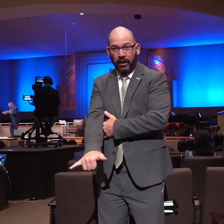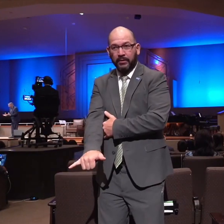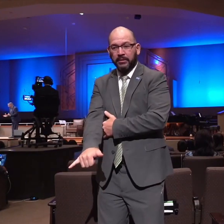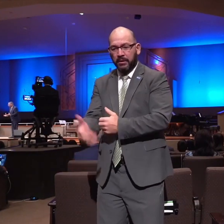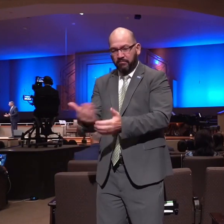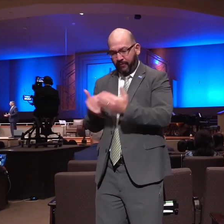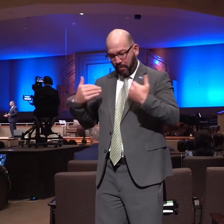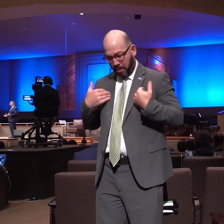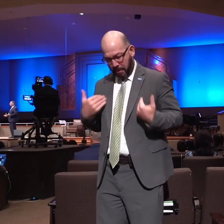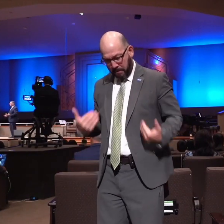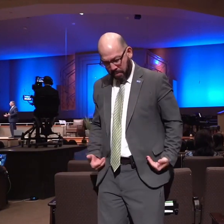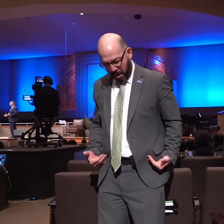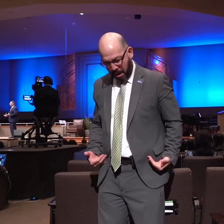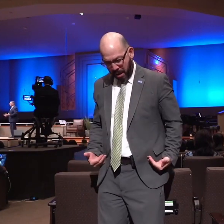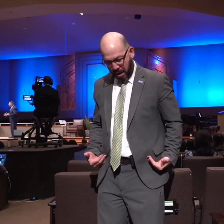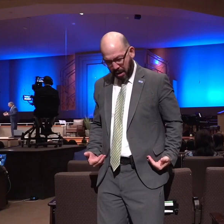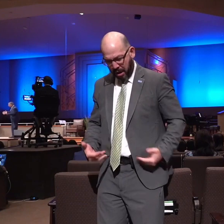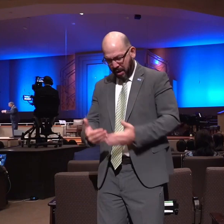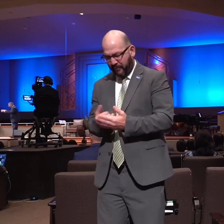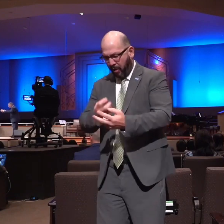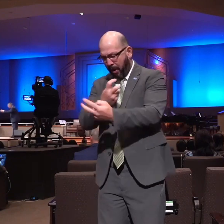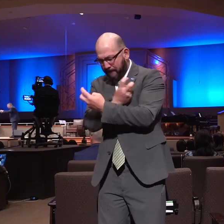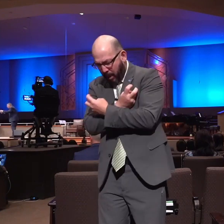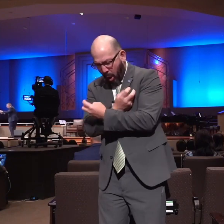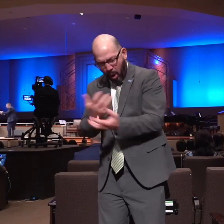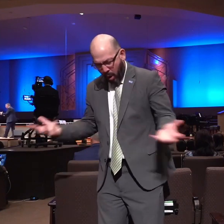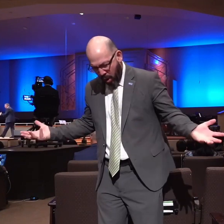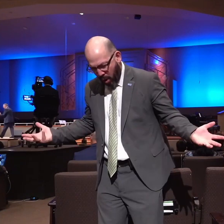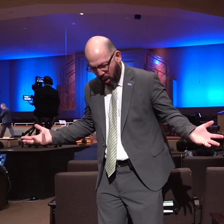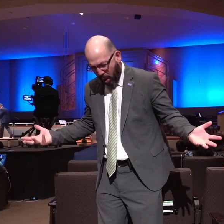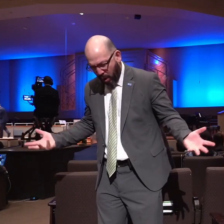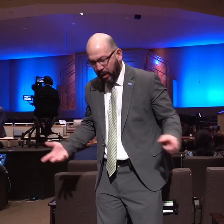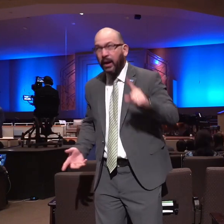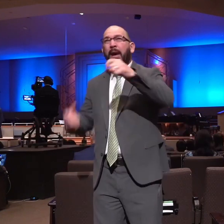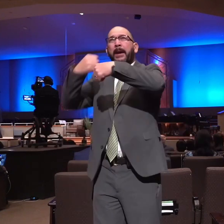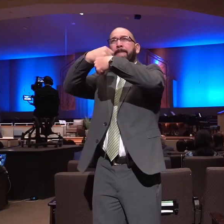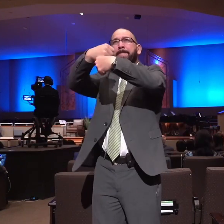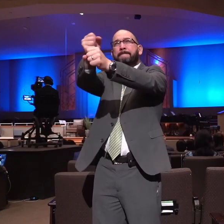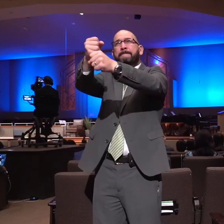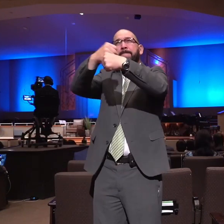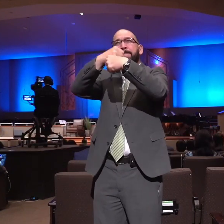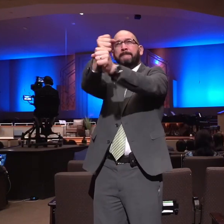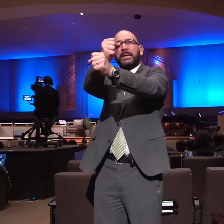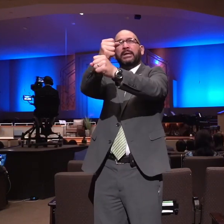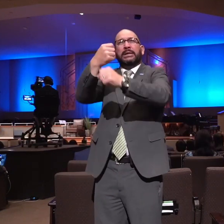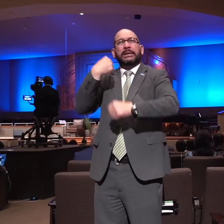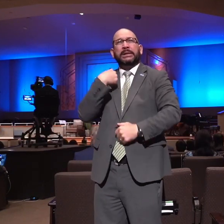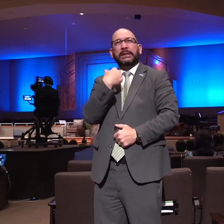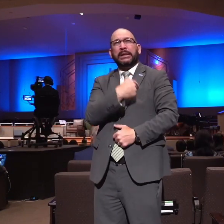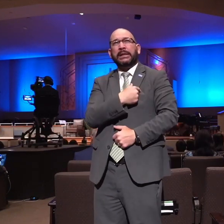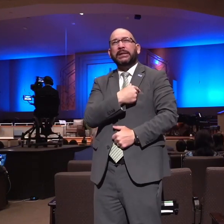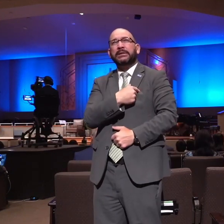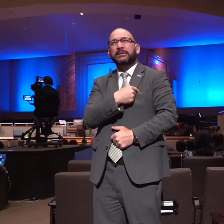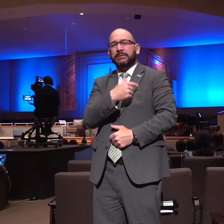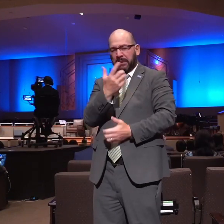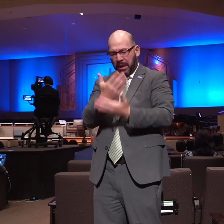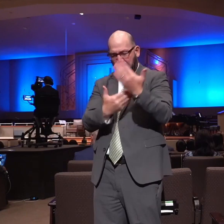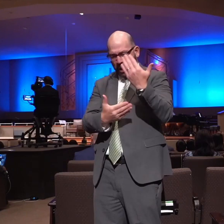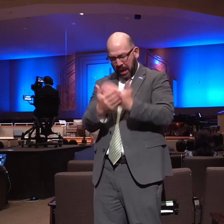skeletal frame when we were just being formed there when our our members our arms our legs had not yet grown